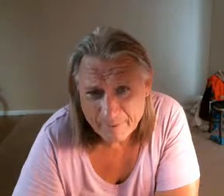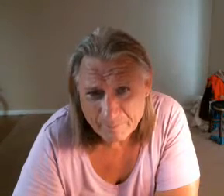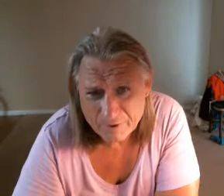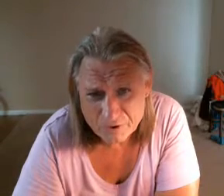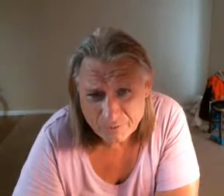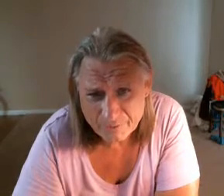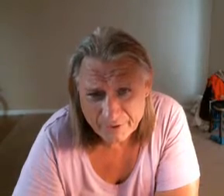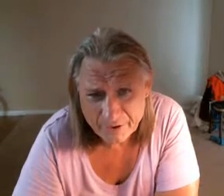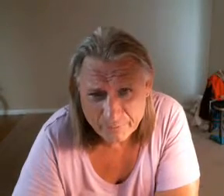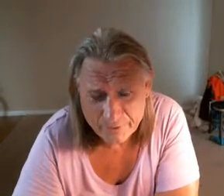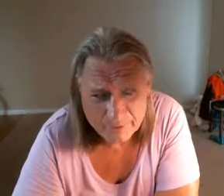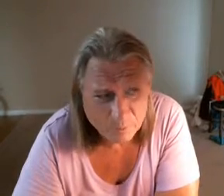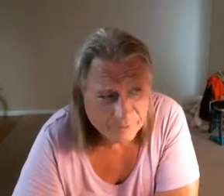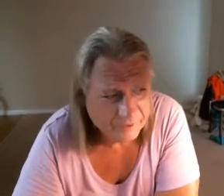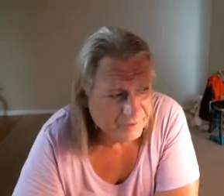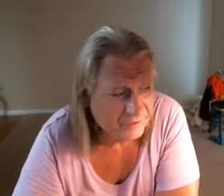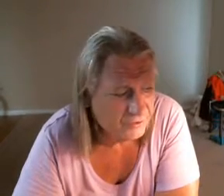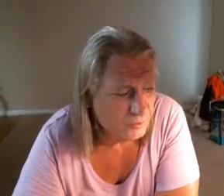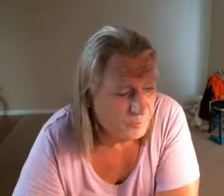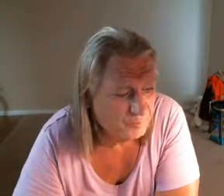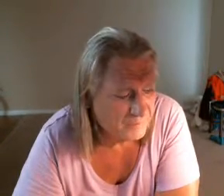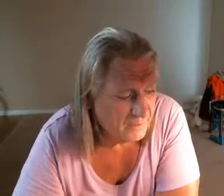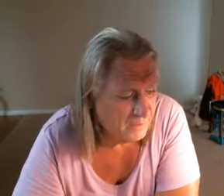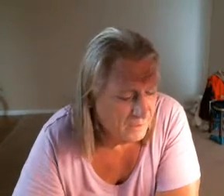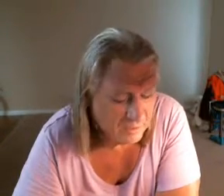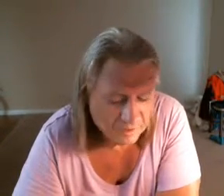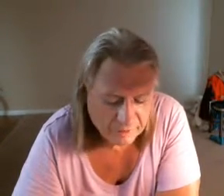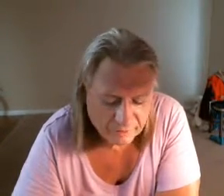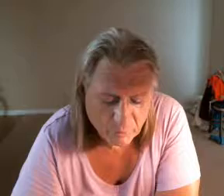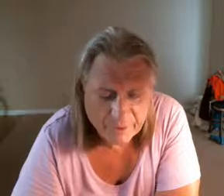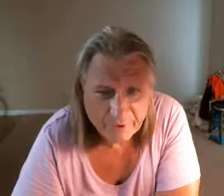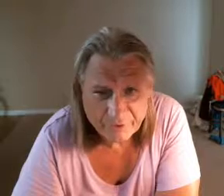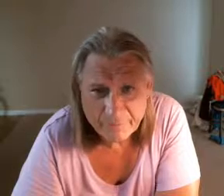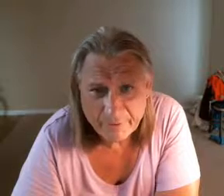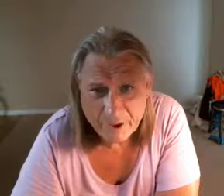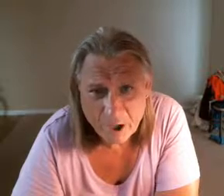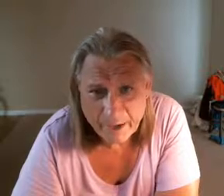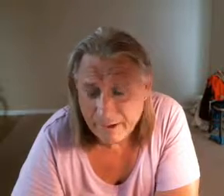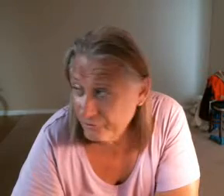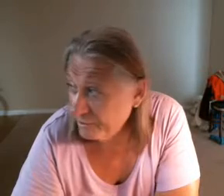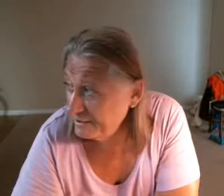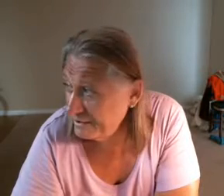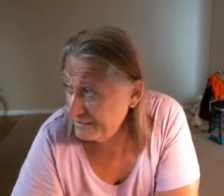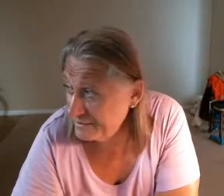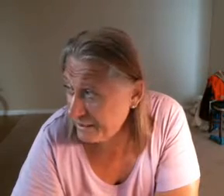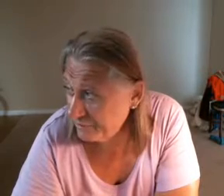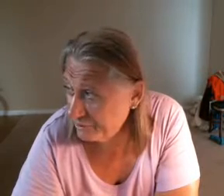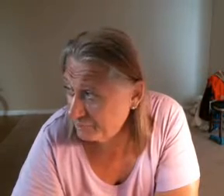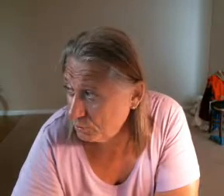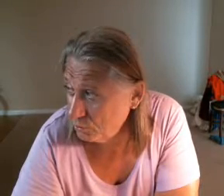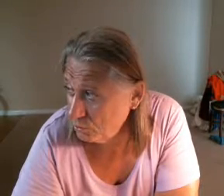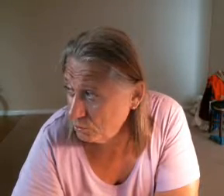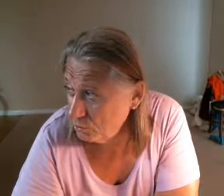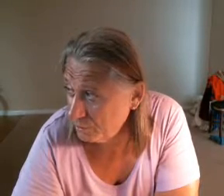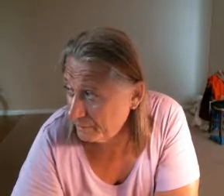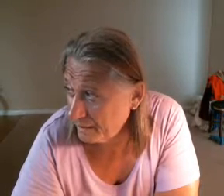my blood sugar was elevated 162 so anyways it was very hot out so I did get down to the pool about